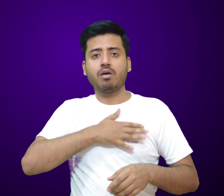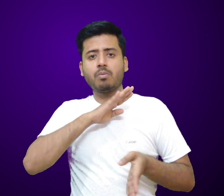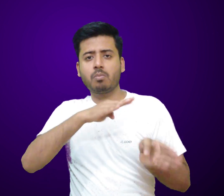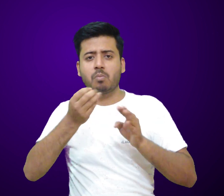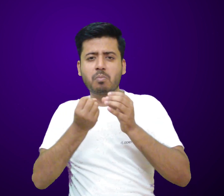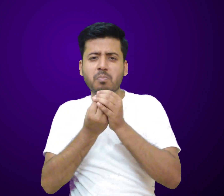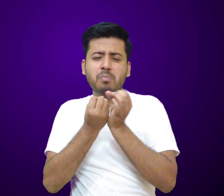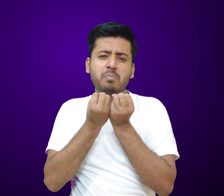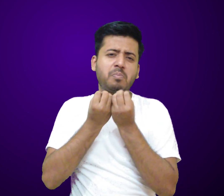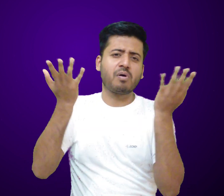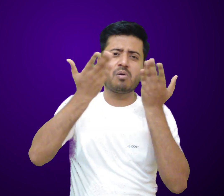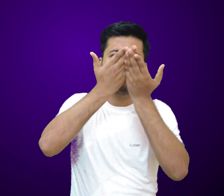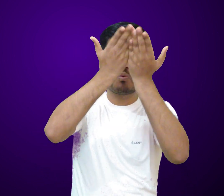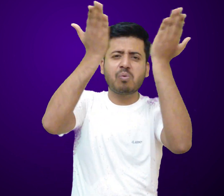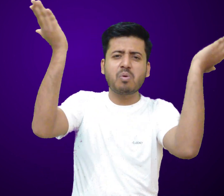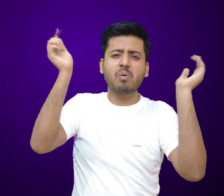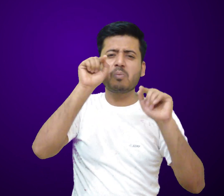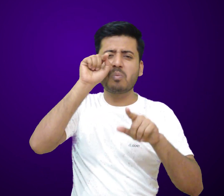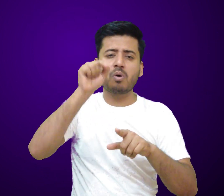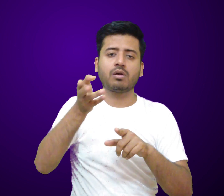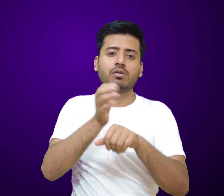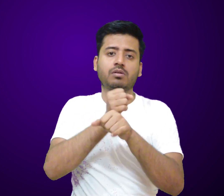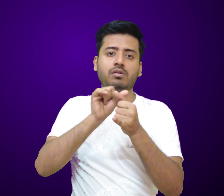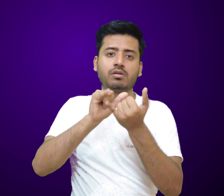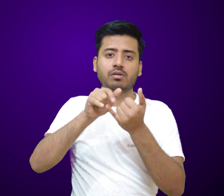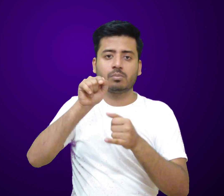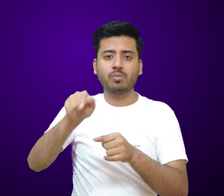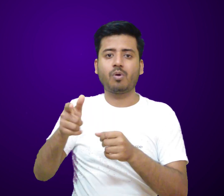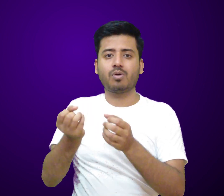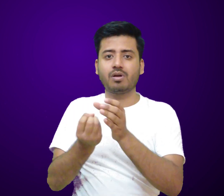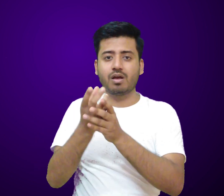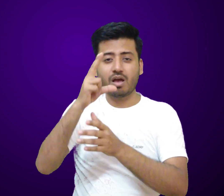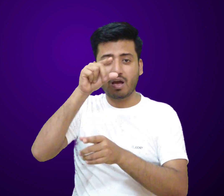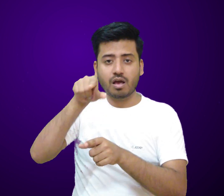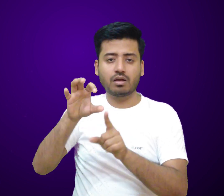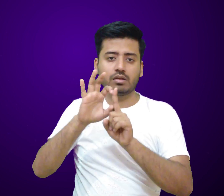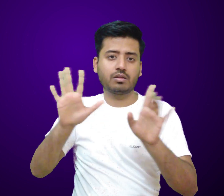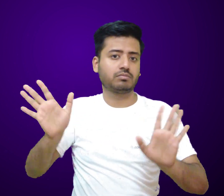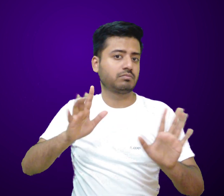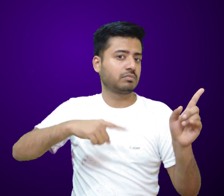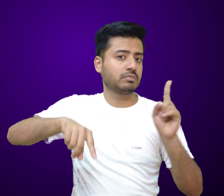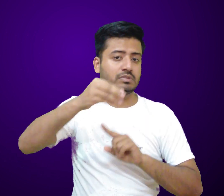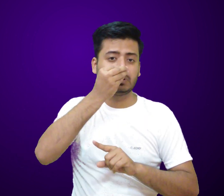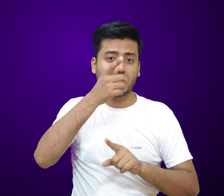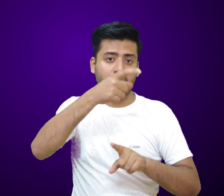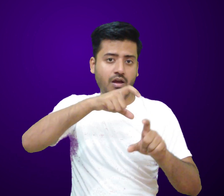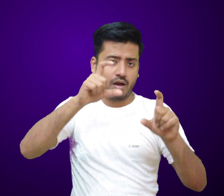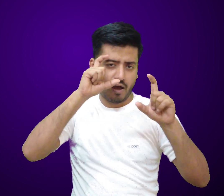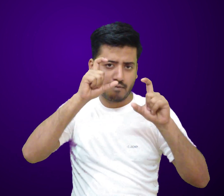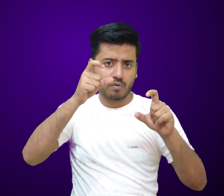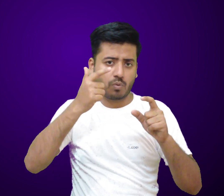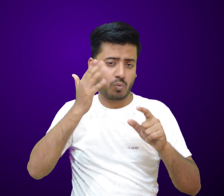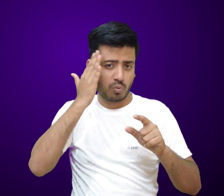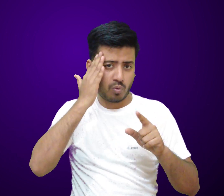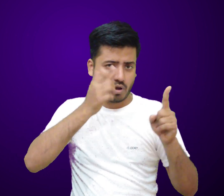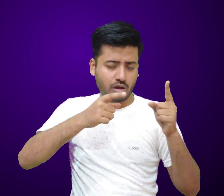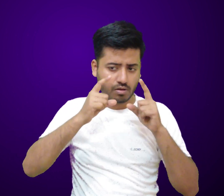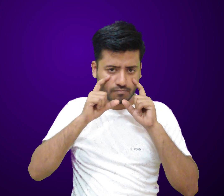epidemiological evidence that reflects upon this correlation between high-temperature cooking and cancer. In principle, if there is anything that's